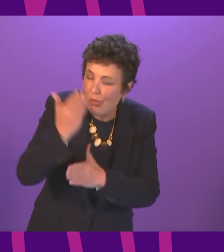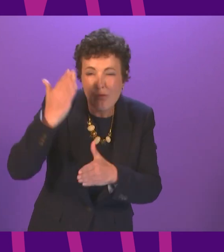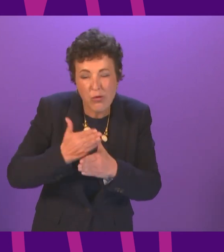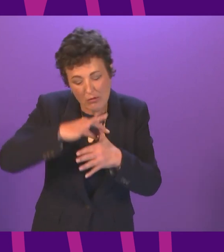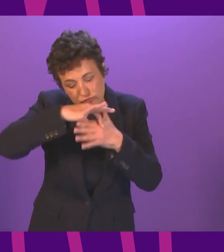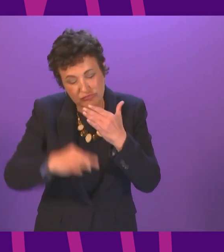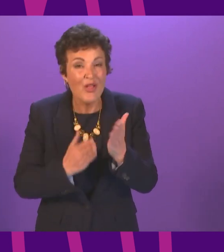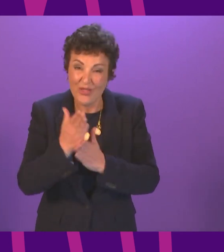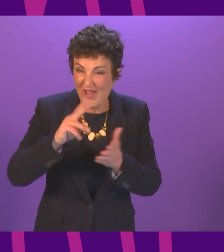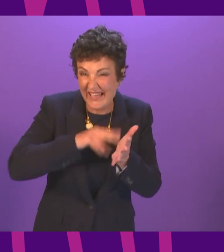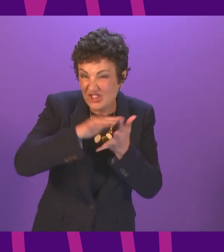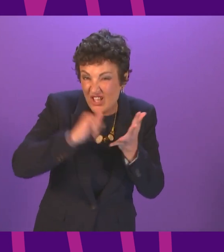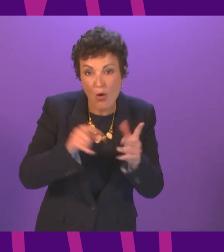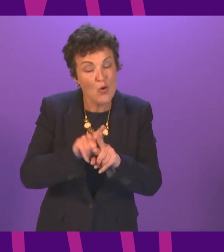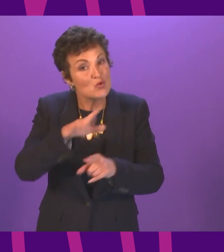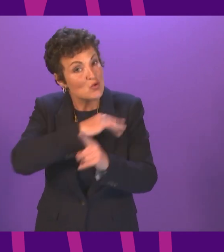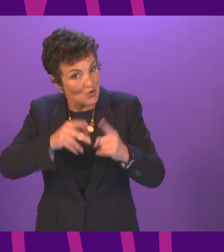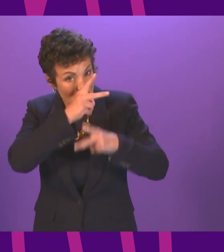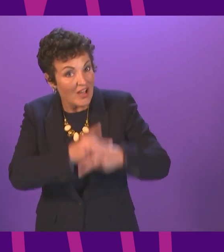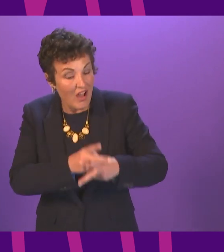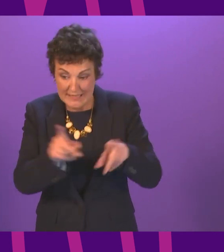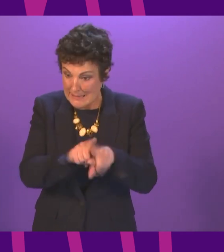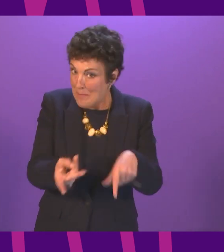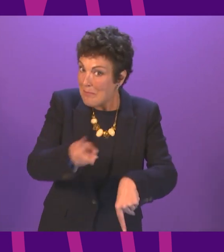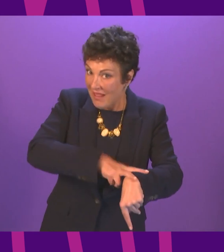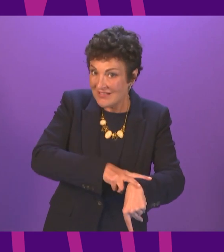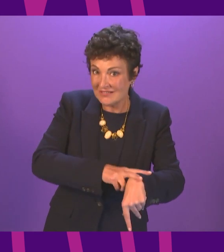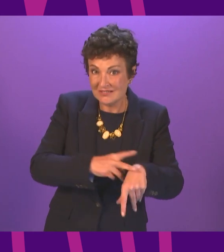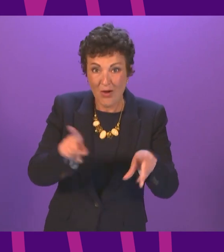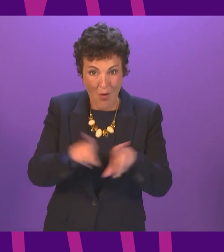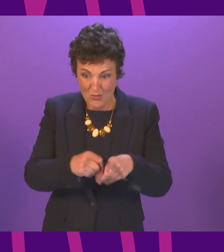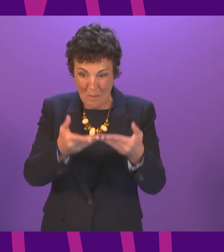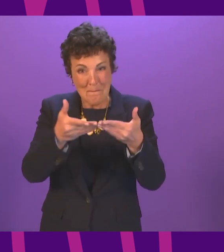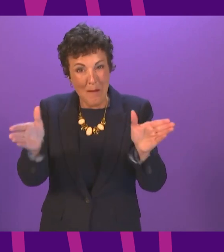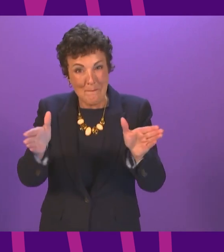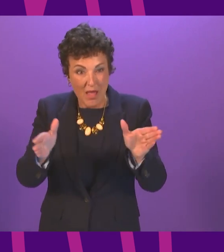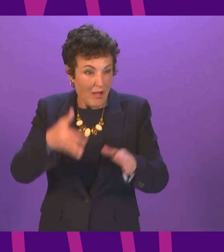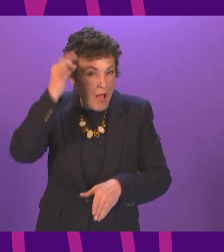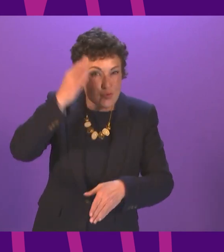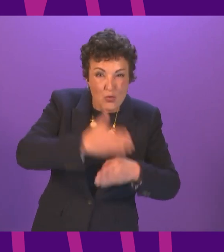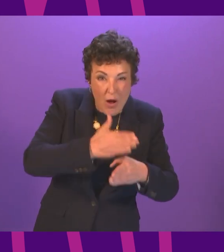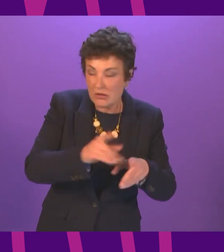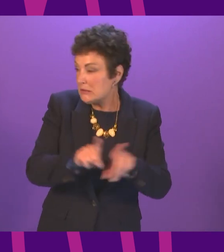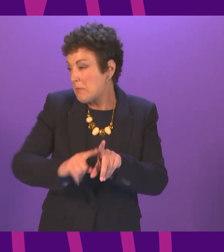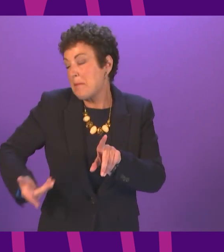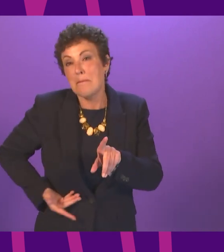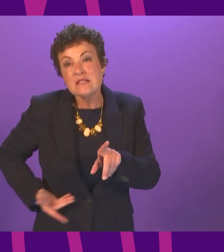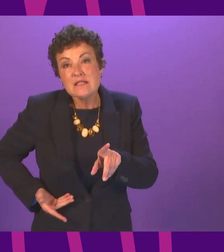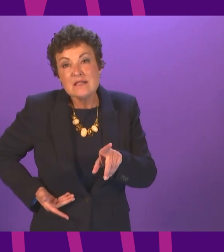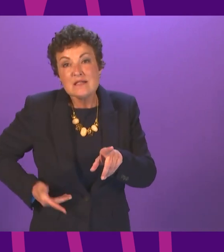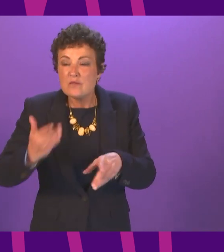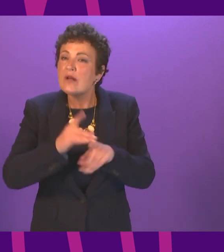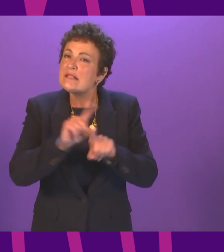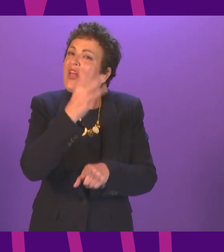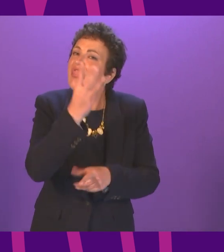in the National Health Service and Social Care, in the Police Service and across the whole public sector as well as businesses and third sector